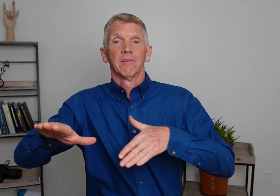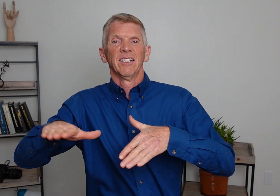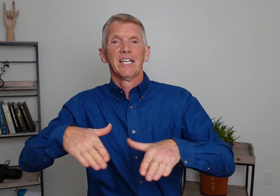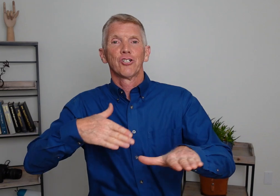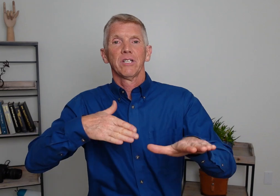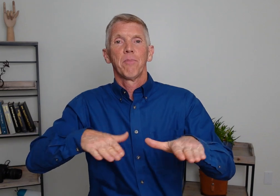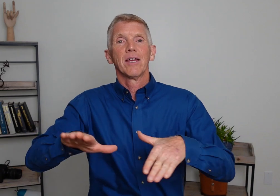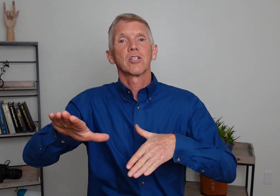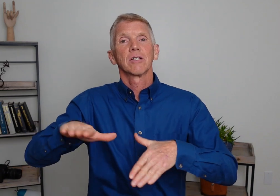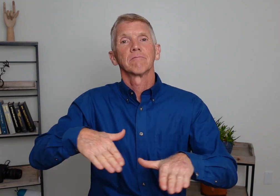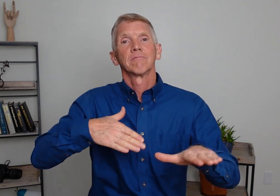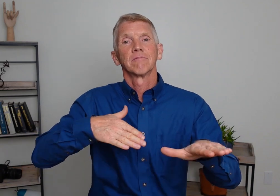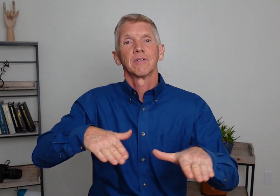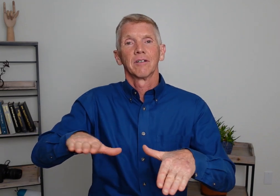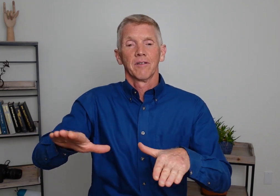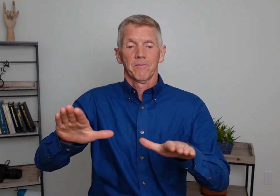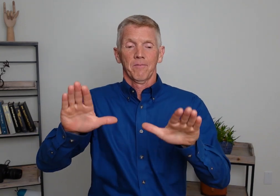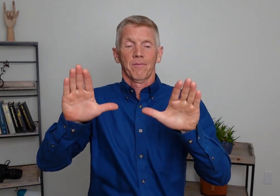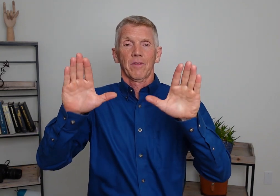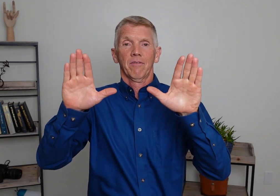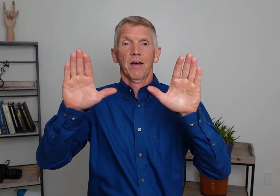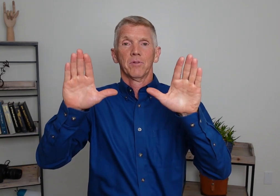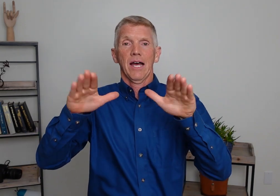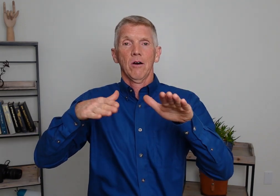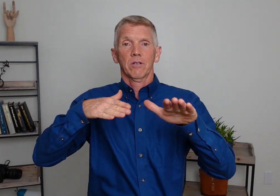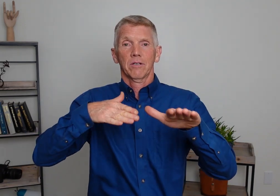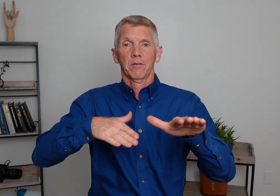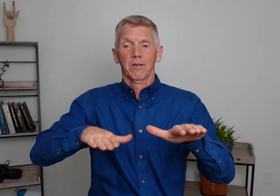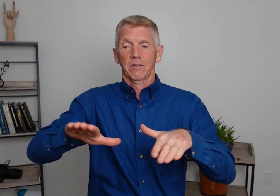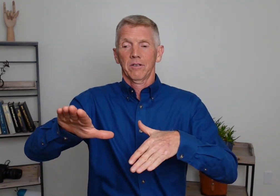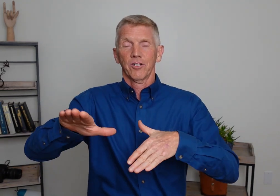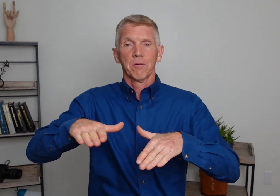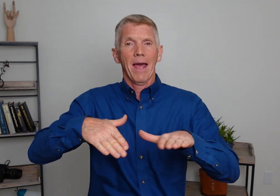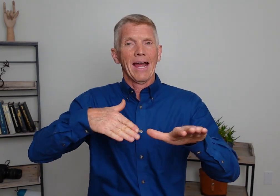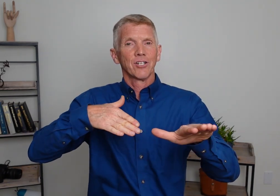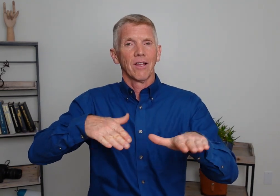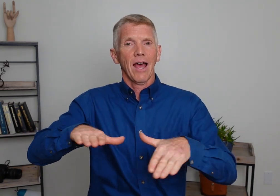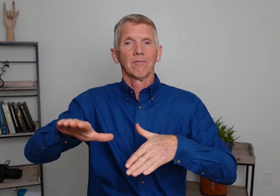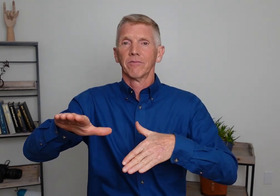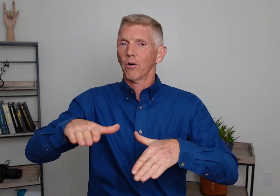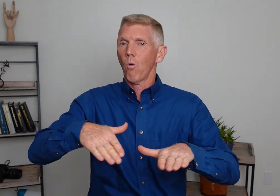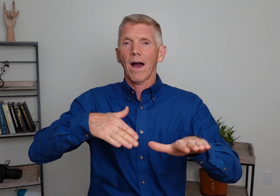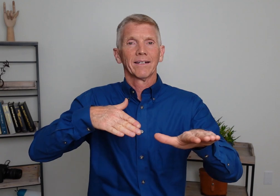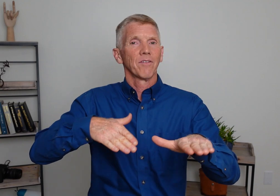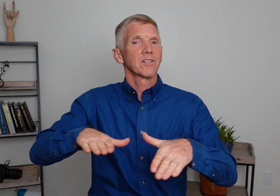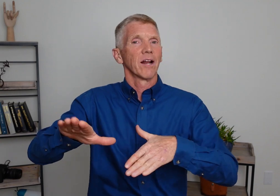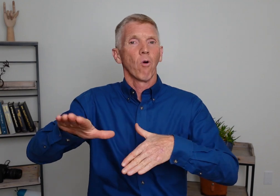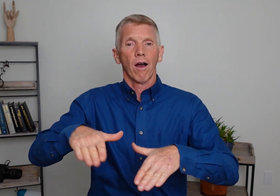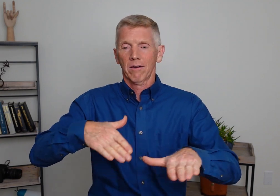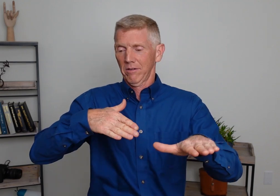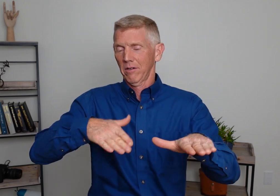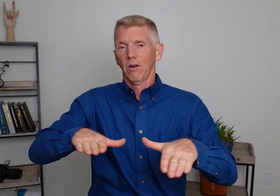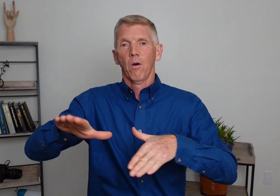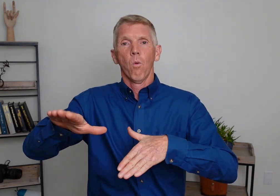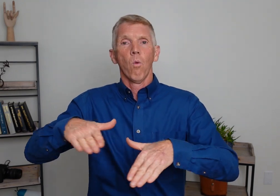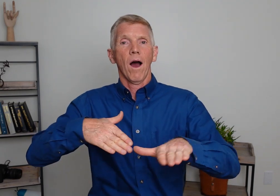Leisurely pace. Thumbs out. Just imagine that steering walking down. down the sidewalk. Walk.